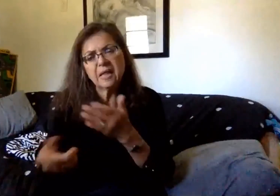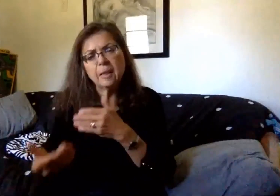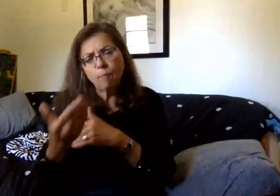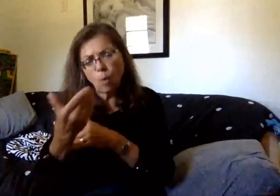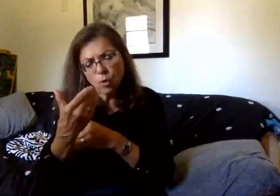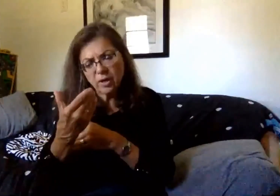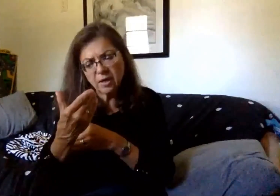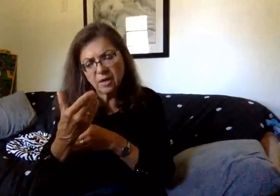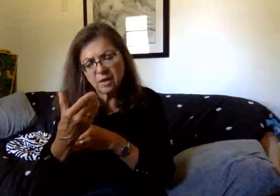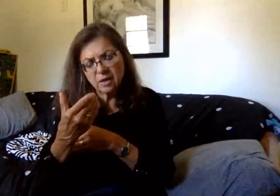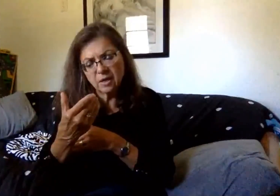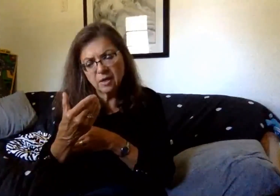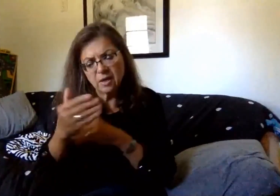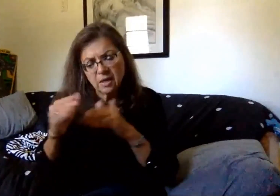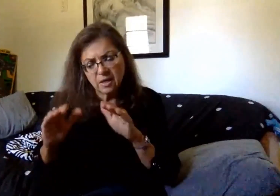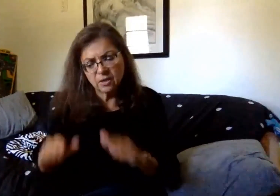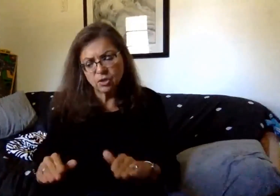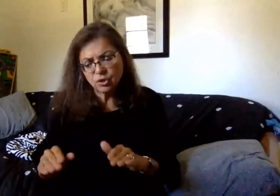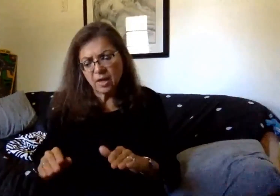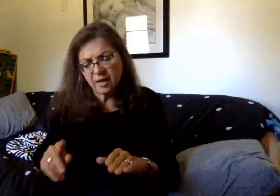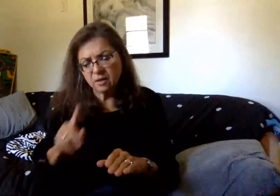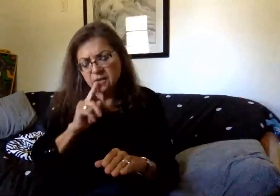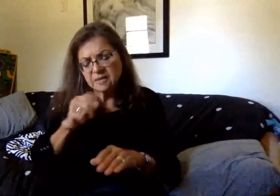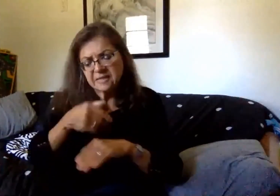in the morning? Is the child sent home?